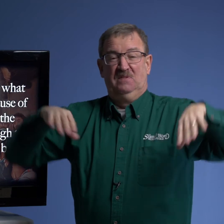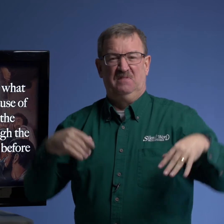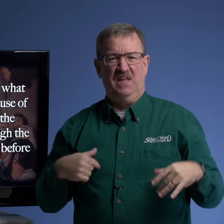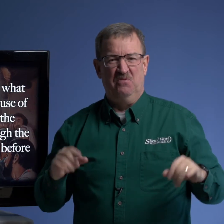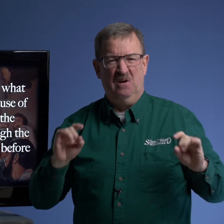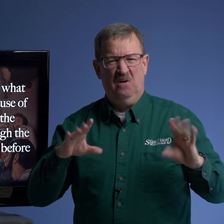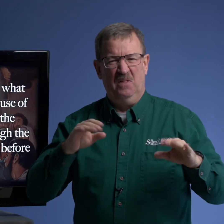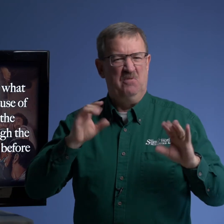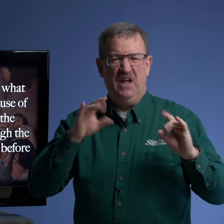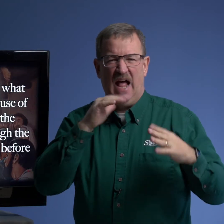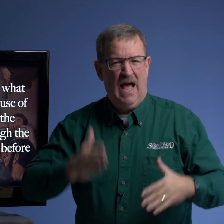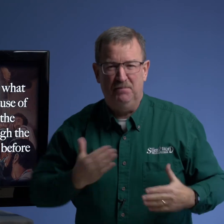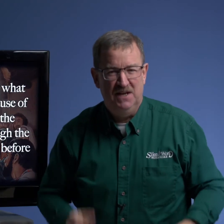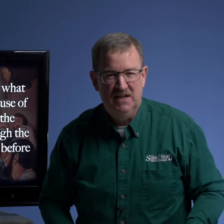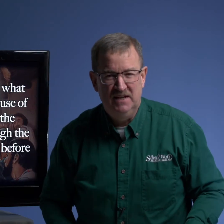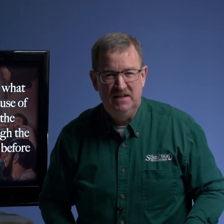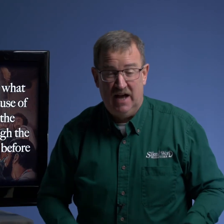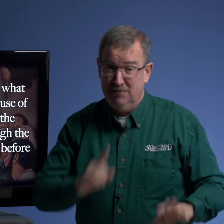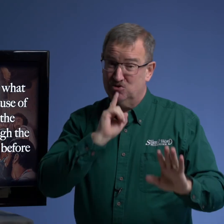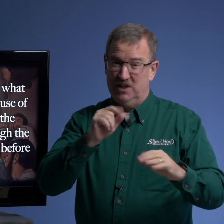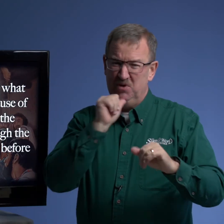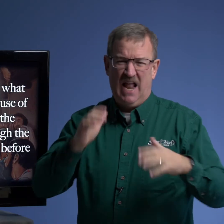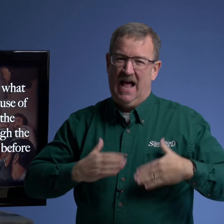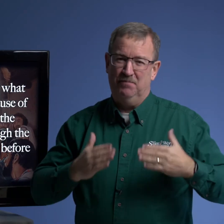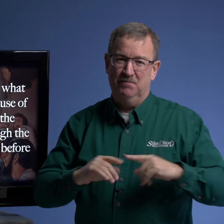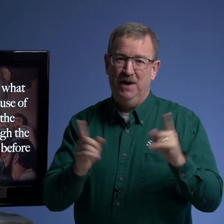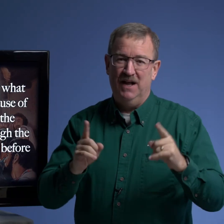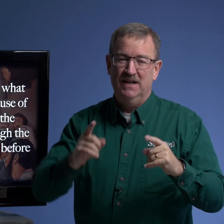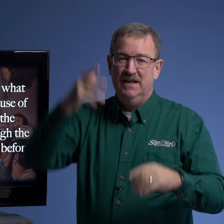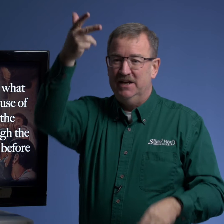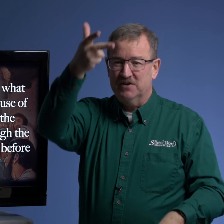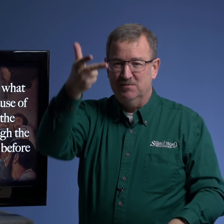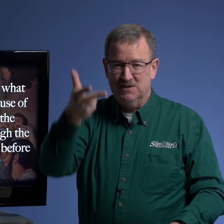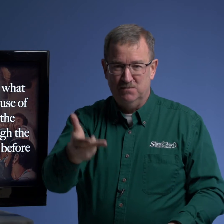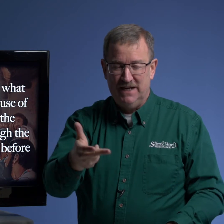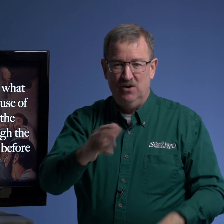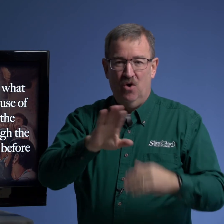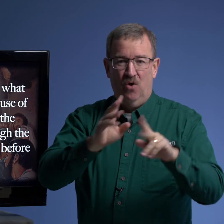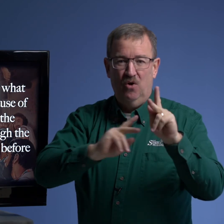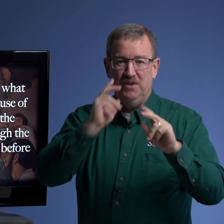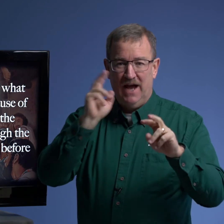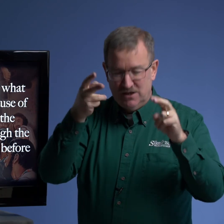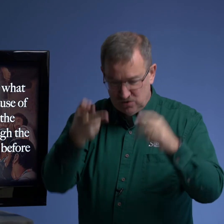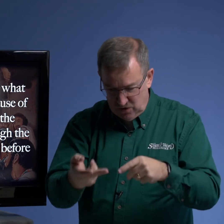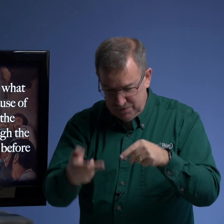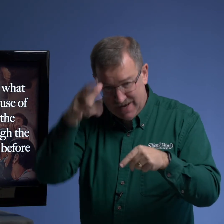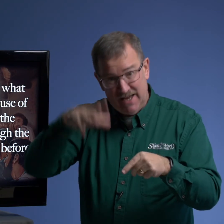they were oh they were not happy i'm sure they were not happy but here comes this man all the eyes are on the man